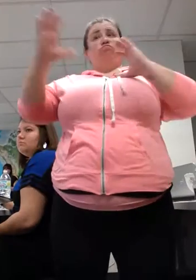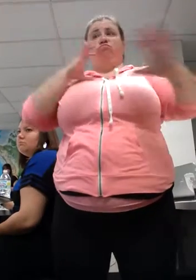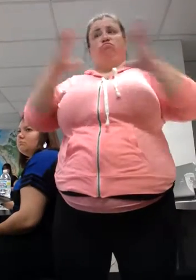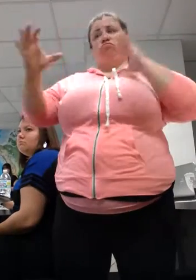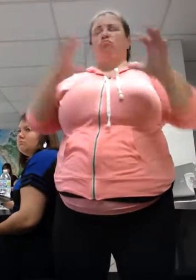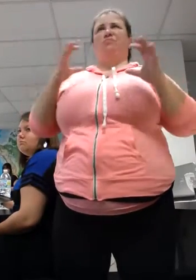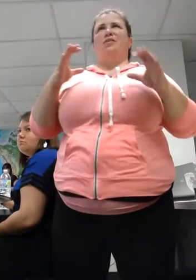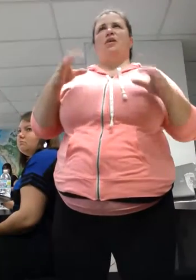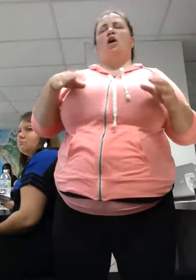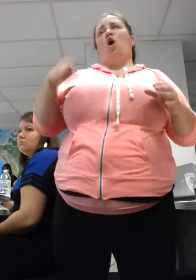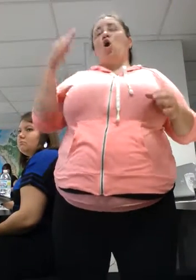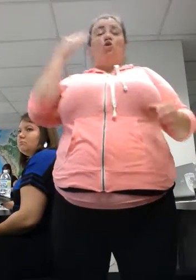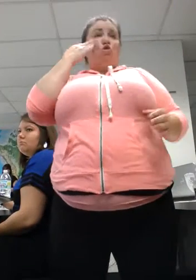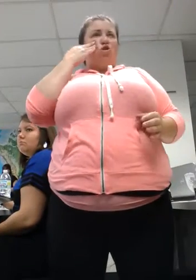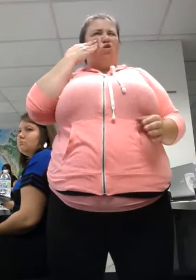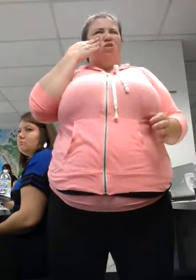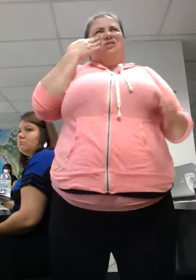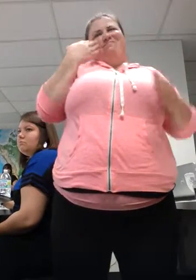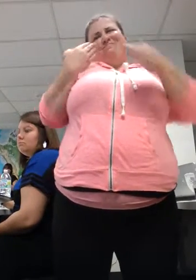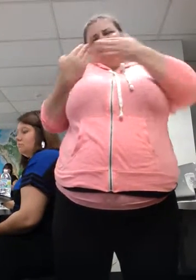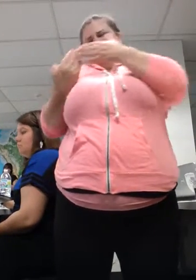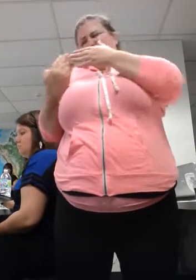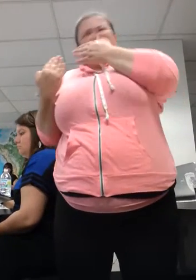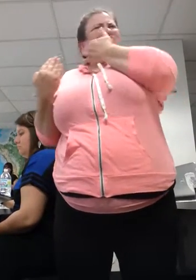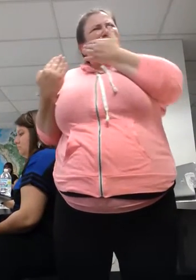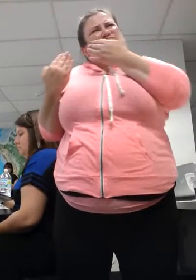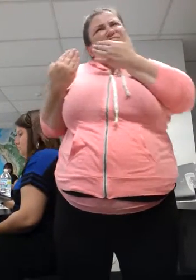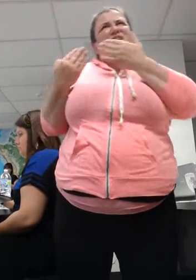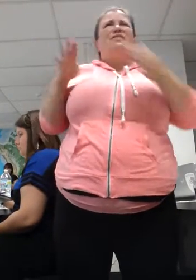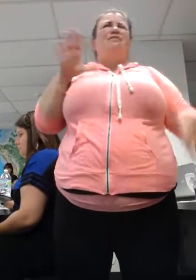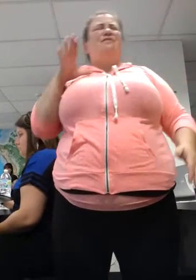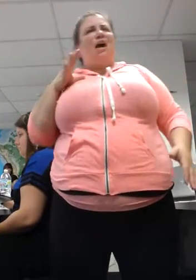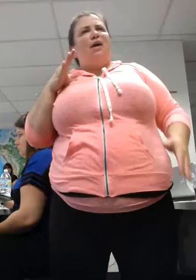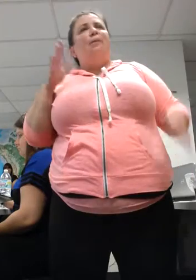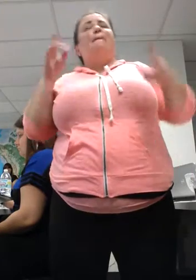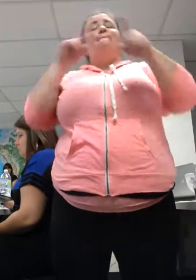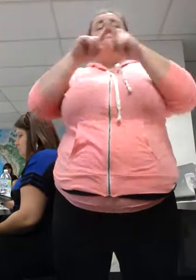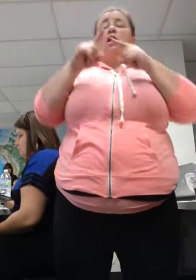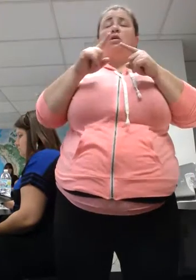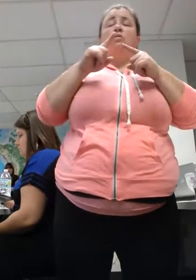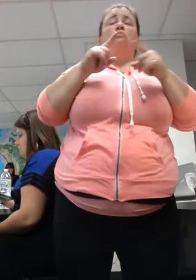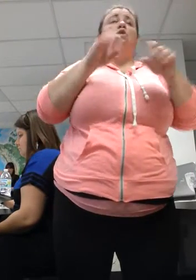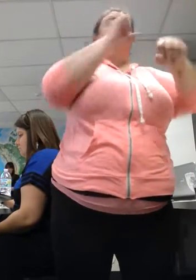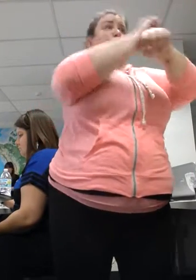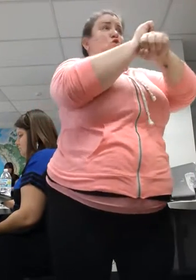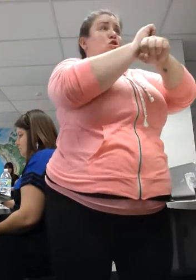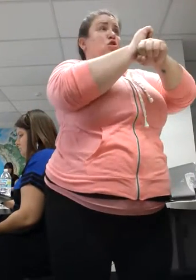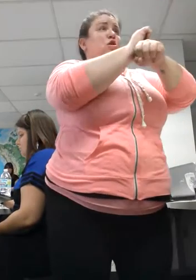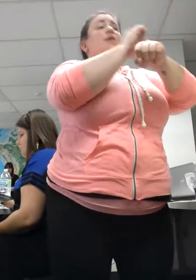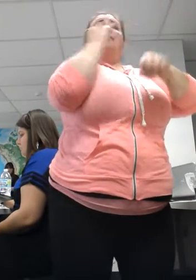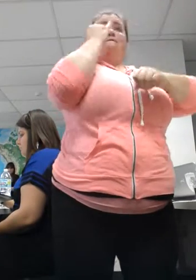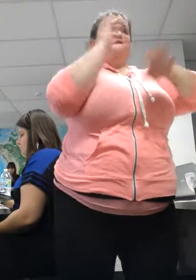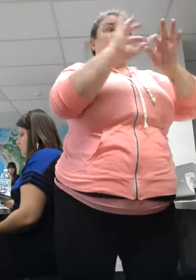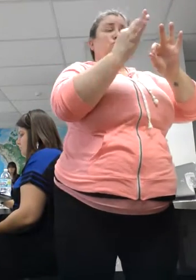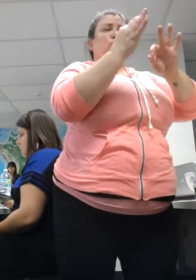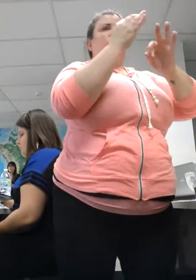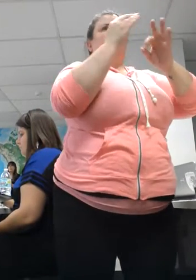sign with one hand instead of two, that's fine. But not as a working interpreter. As a working interpreter, has to be crisp,